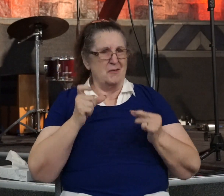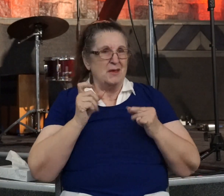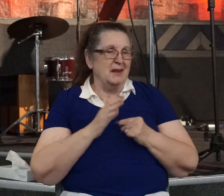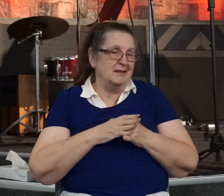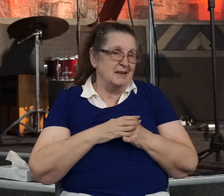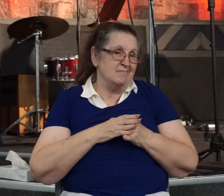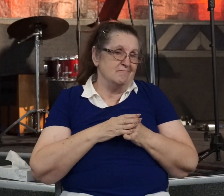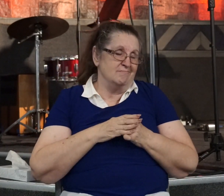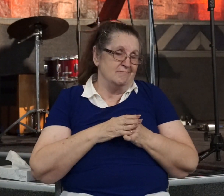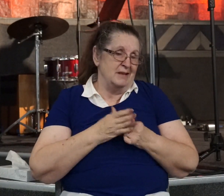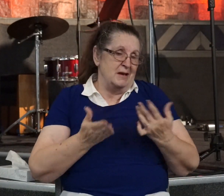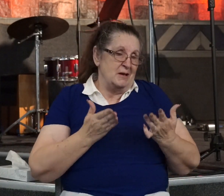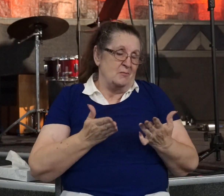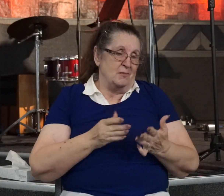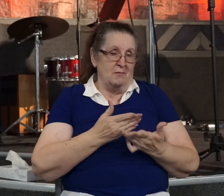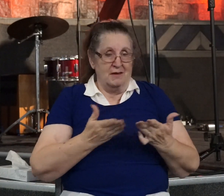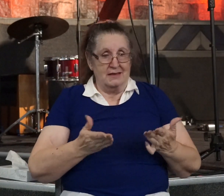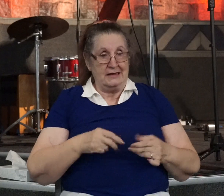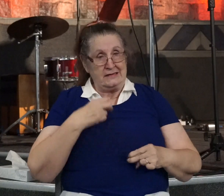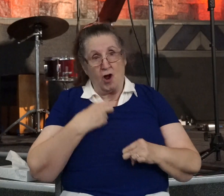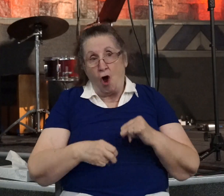They may be things that are difficult, things that are intimidating.